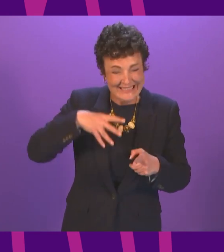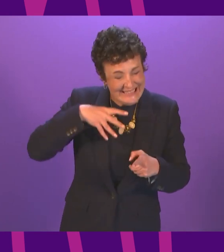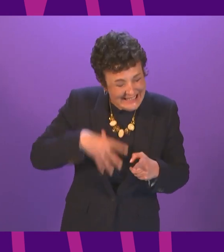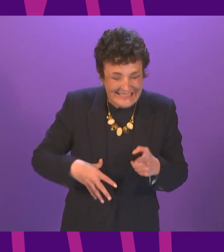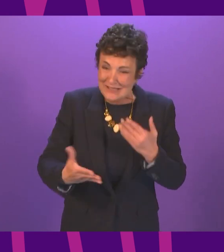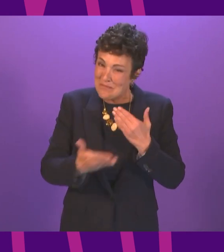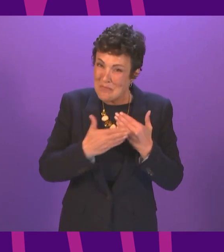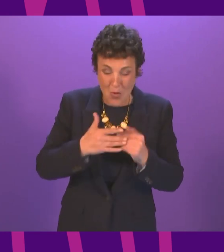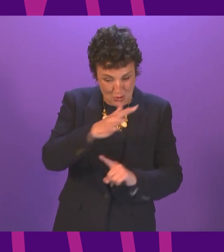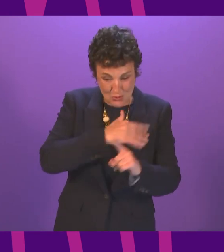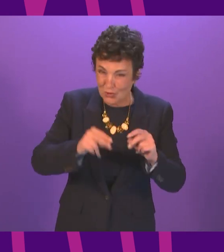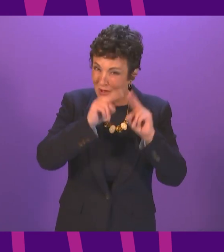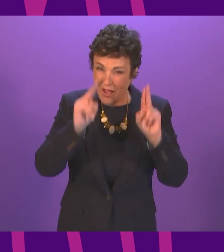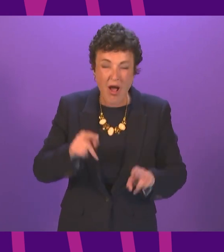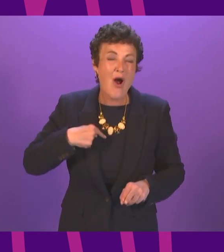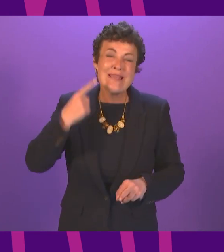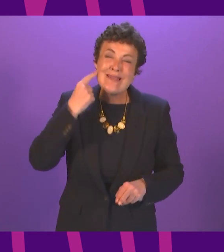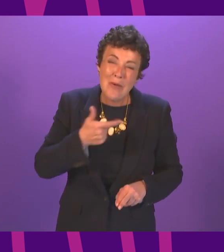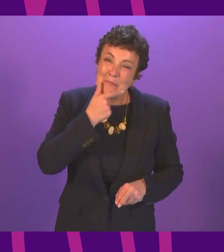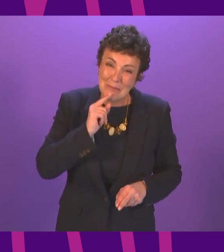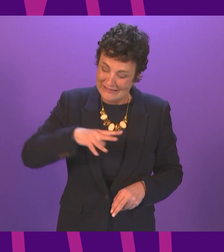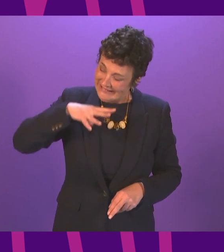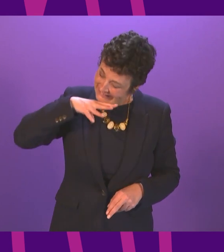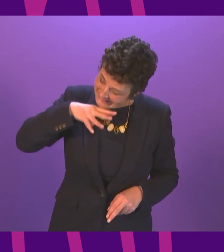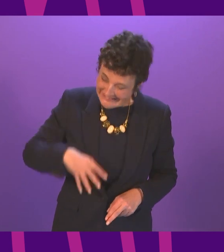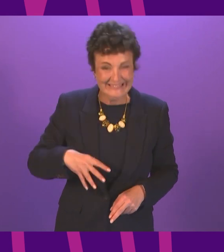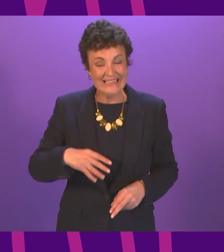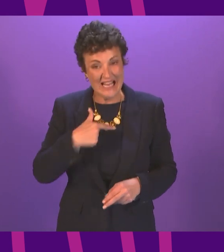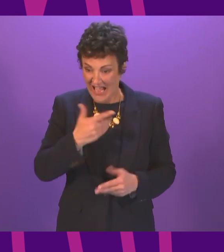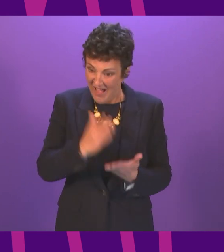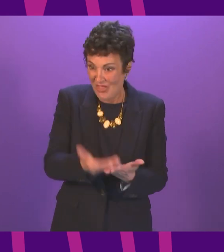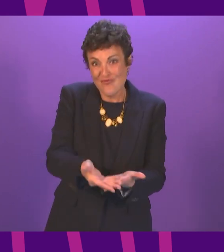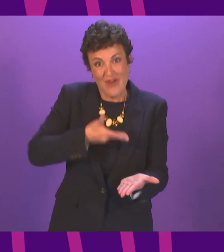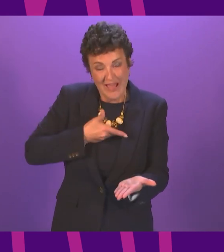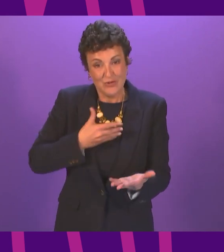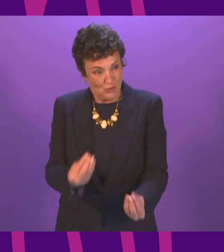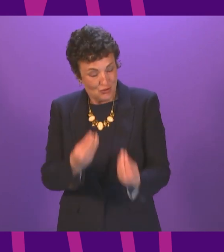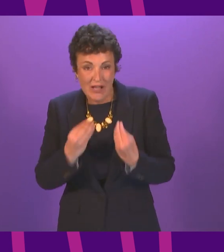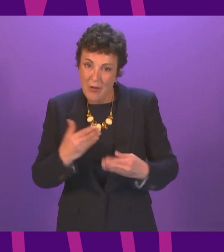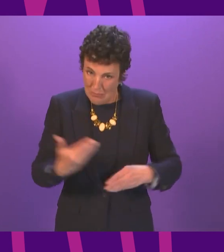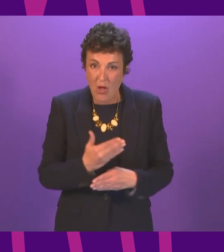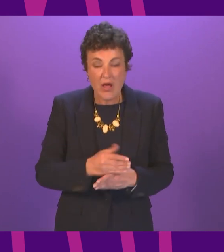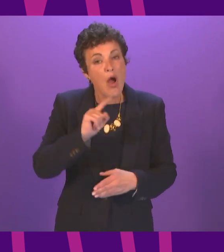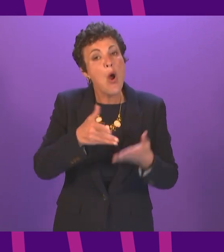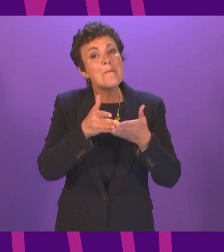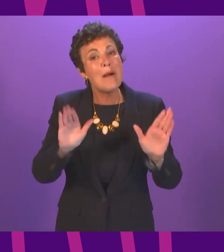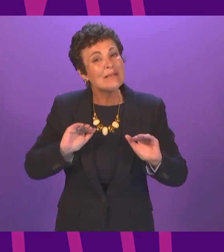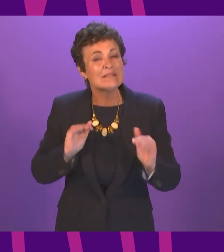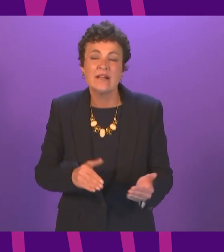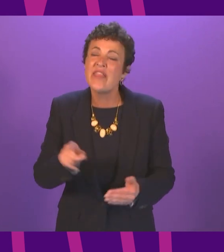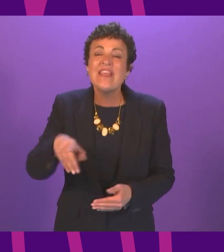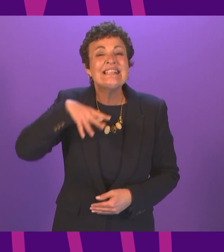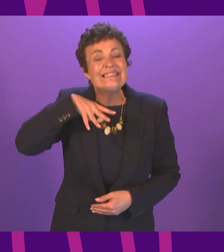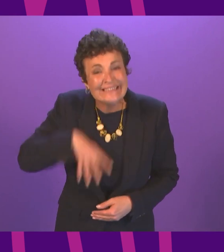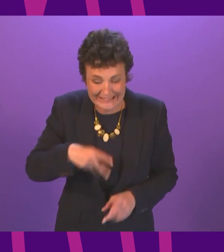housing our young people deserve the right to employment or training and our public services and staff need the